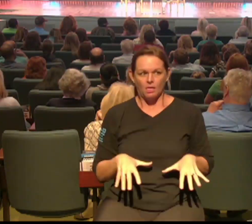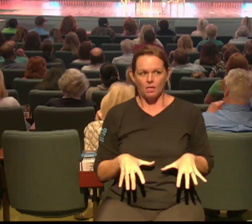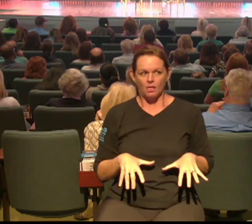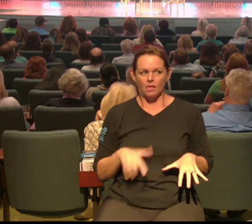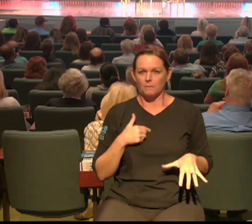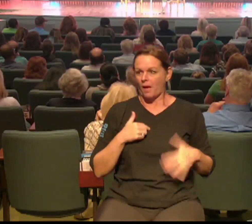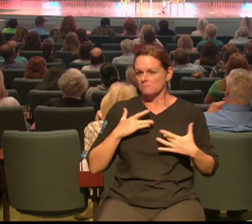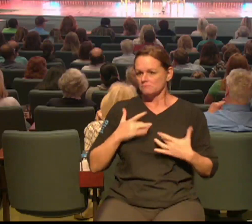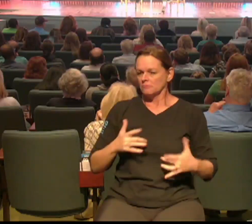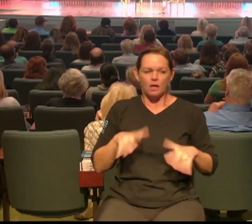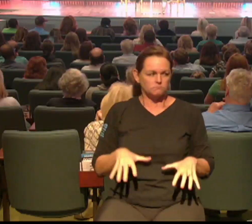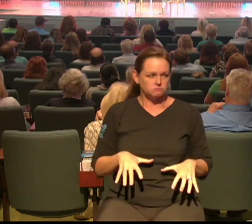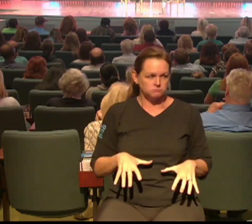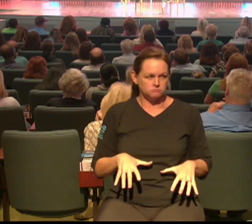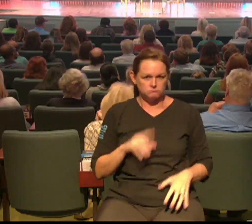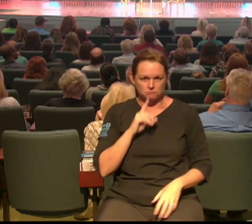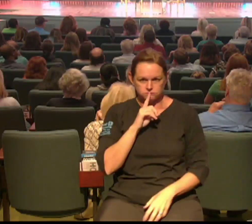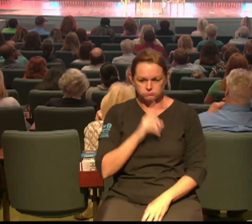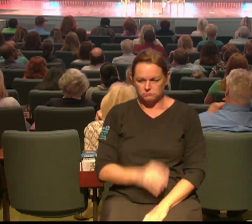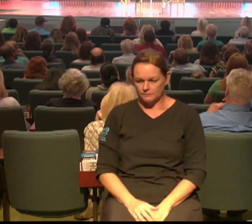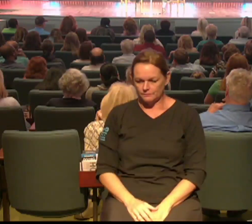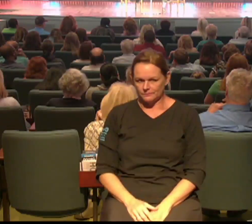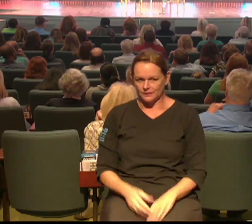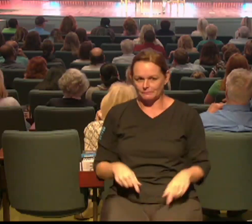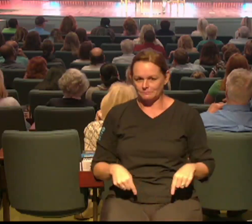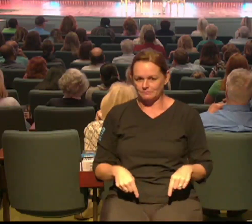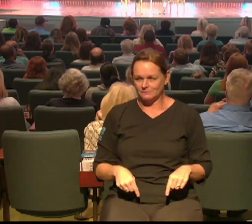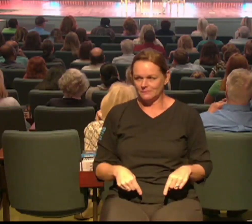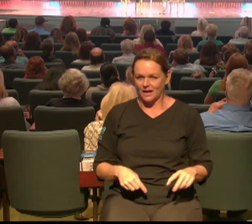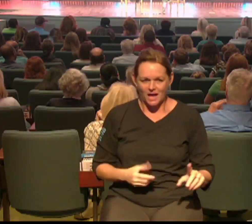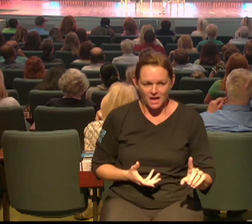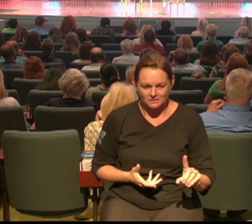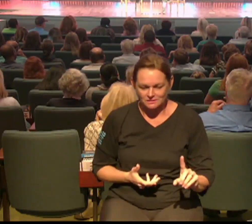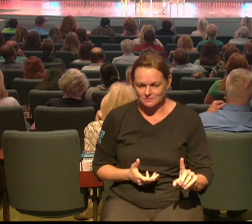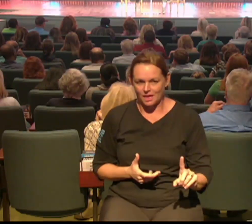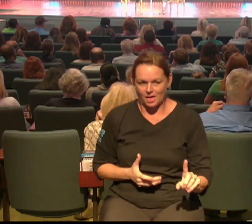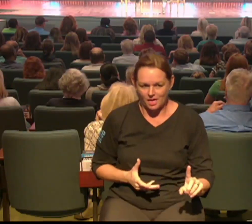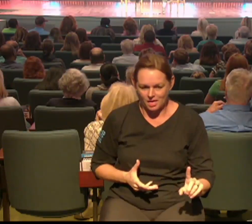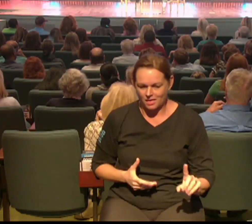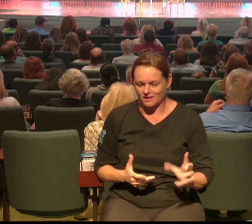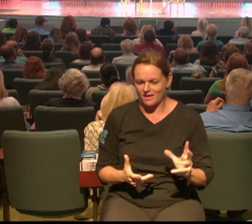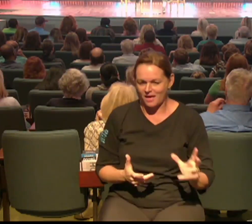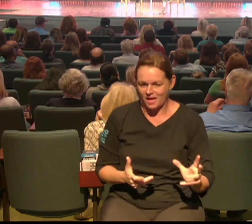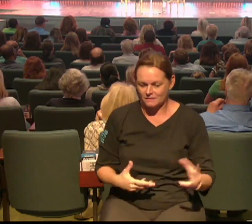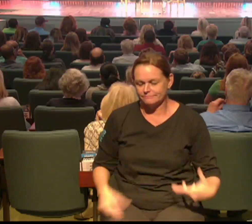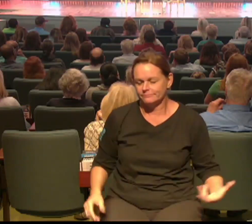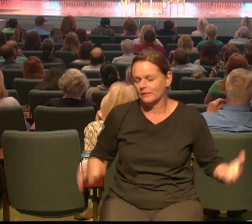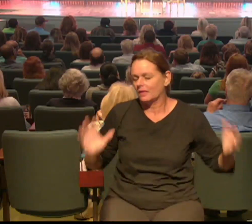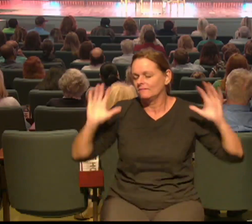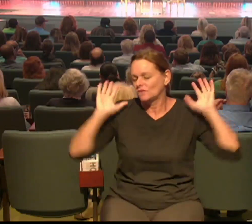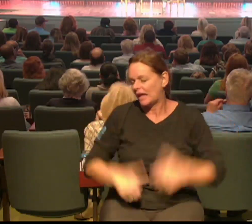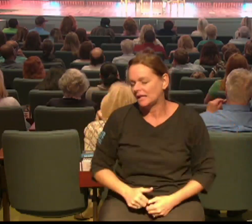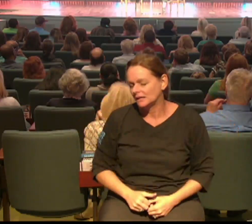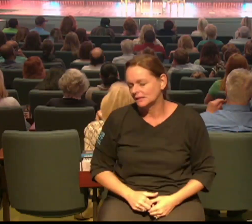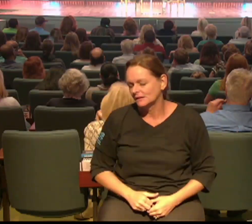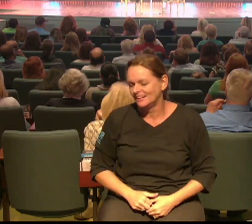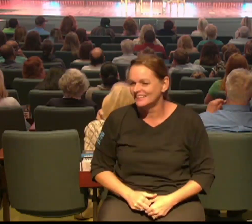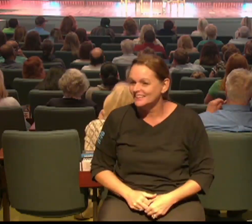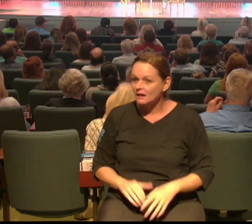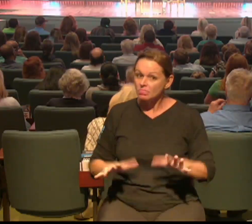afraid a lot of us deal with fear and there's no shame in that we deal with fear we're afraid so many times and so many times we're afraid because we might think we don't